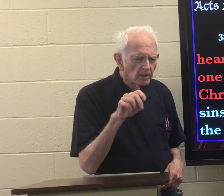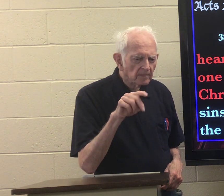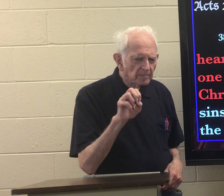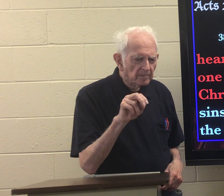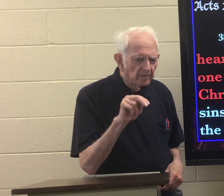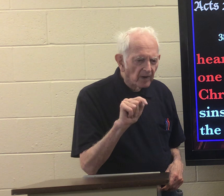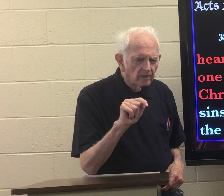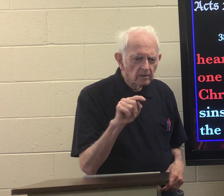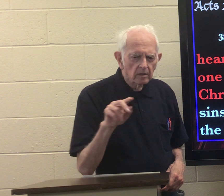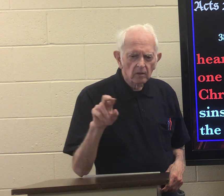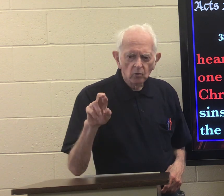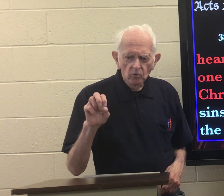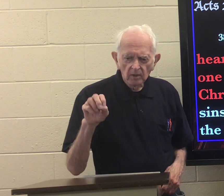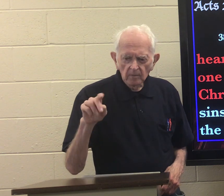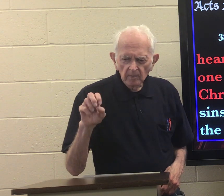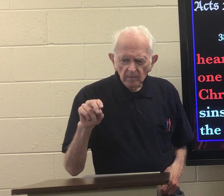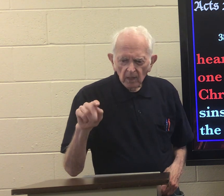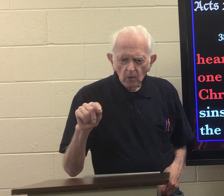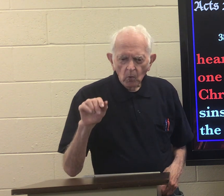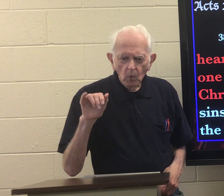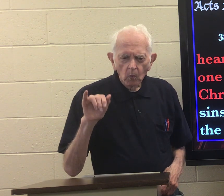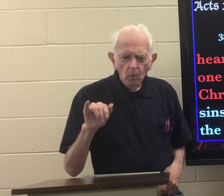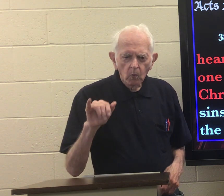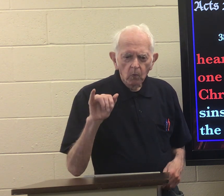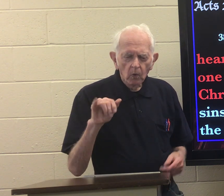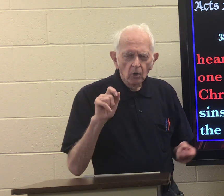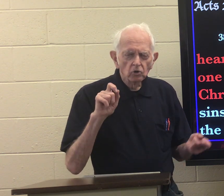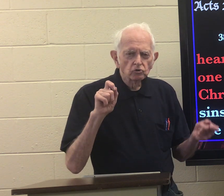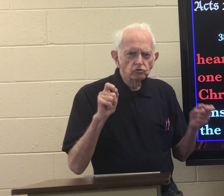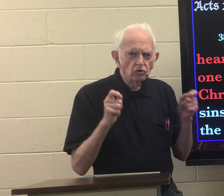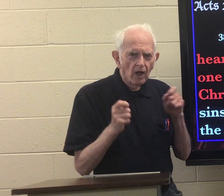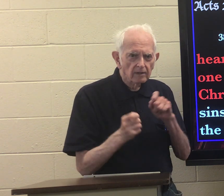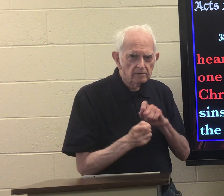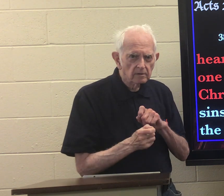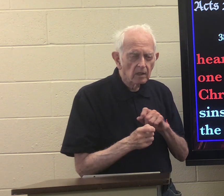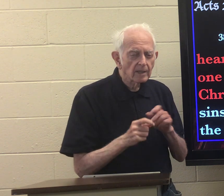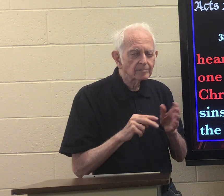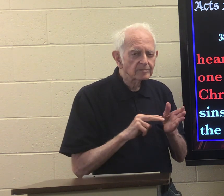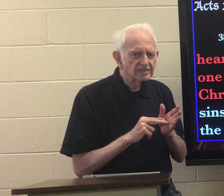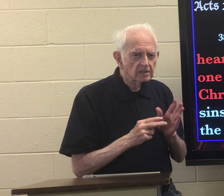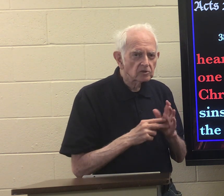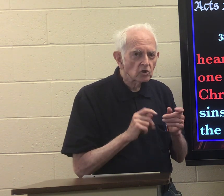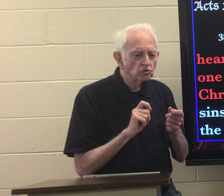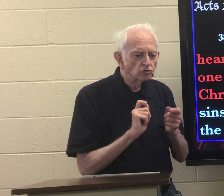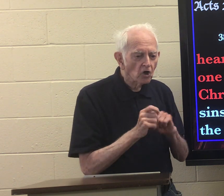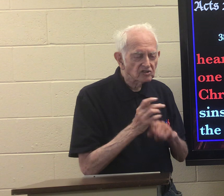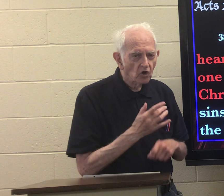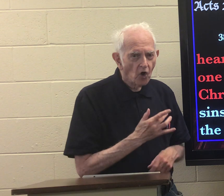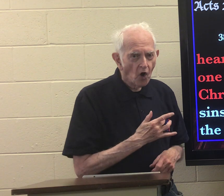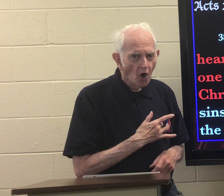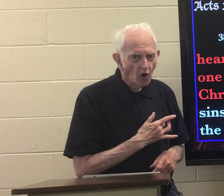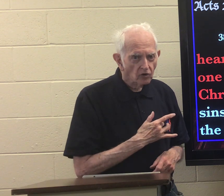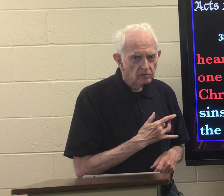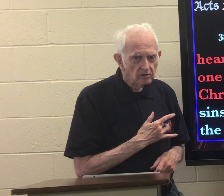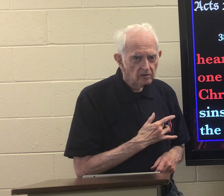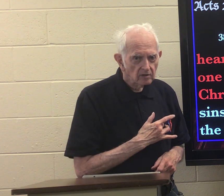repent repent ah and a change it means to change your hearts